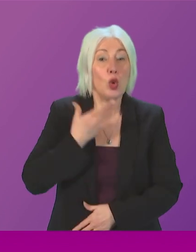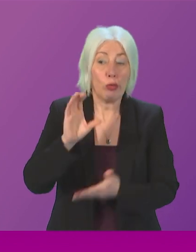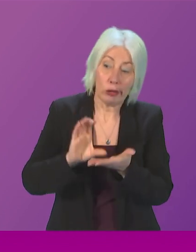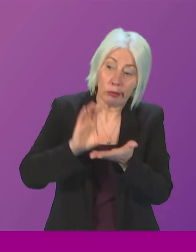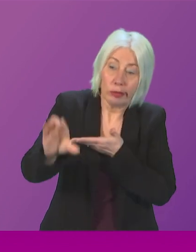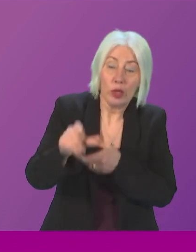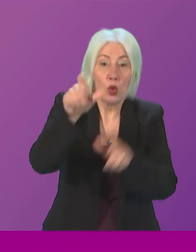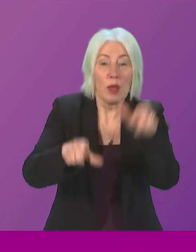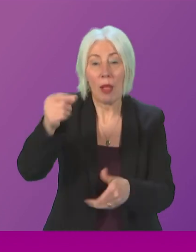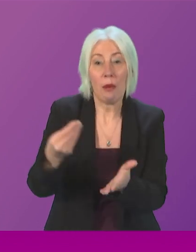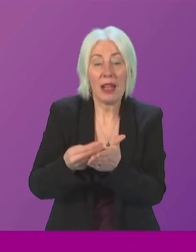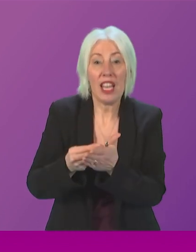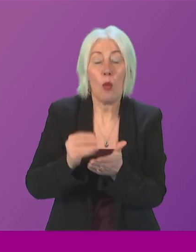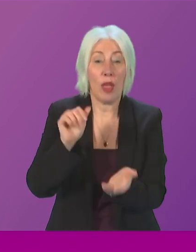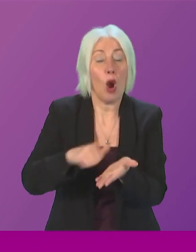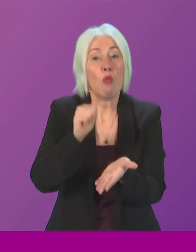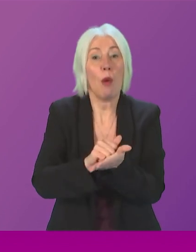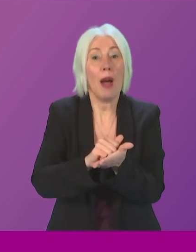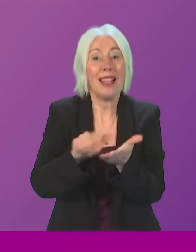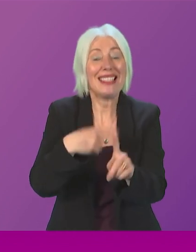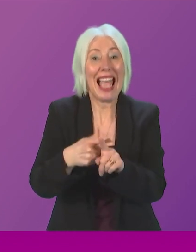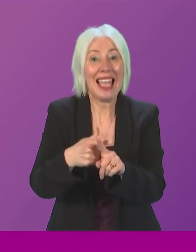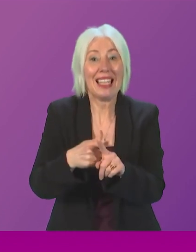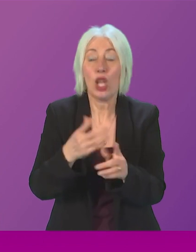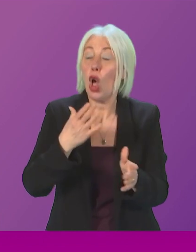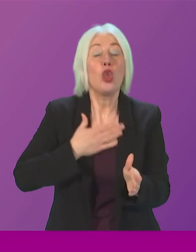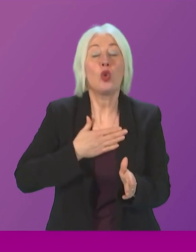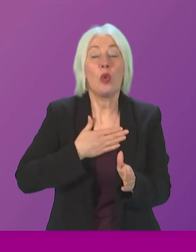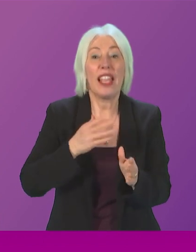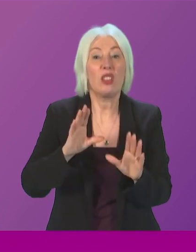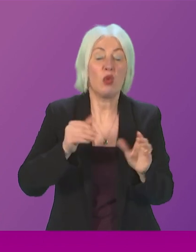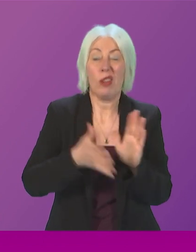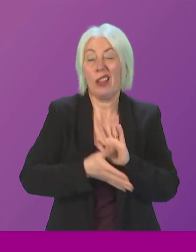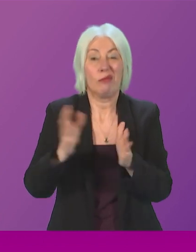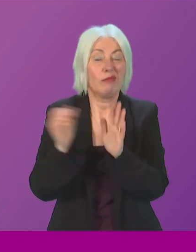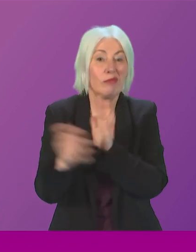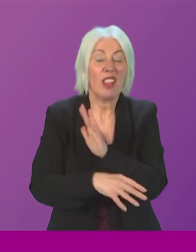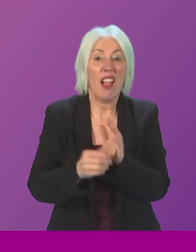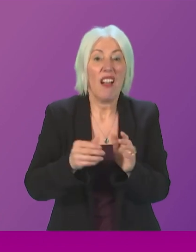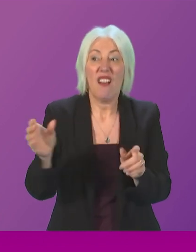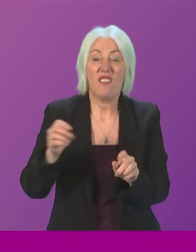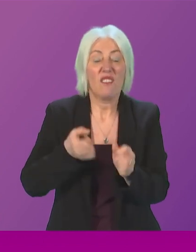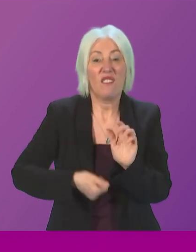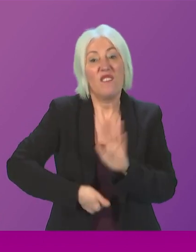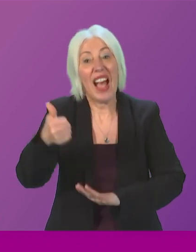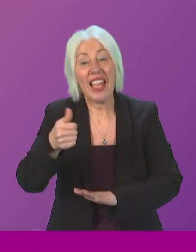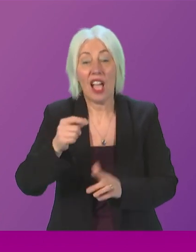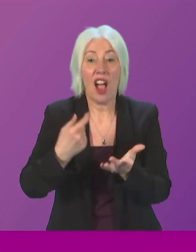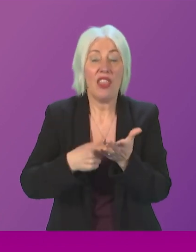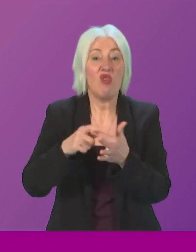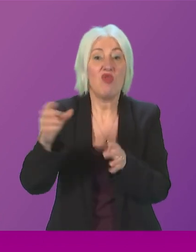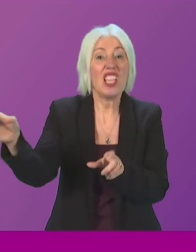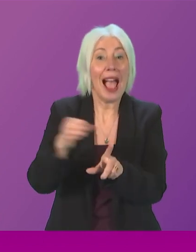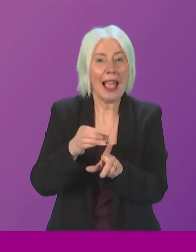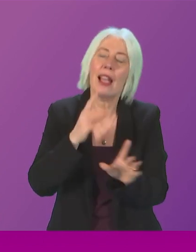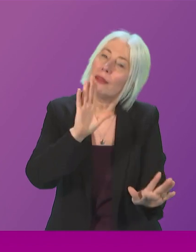into people's pockets with a proper windfall tax they don't like ending fire and rehire and scrapping the anti-trade union laws they don't like creating tens of thousands